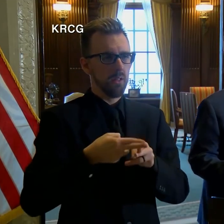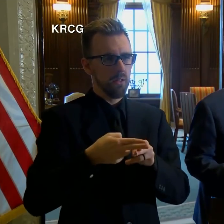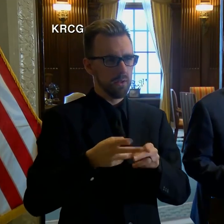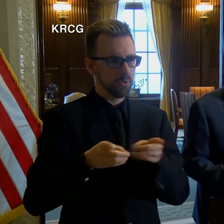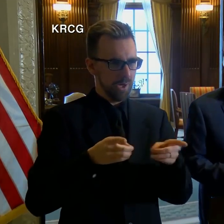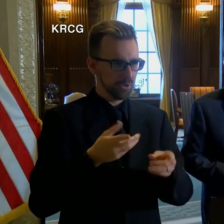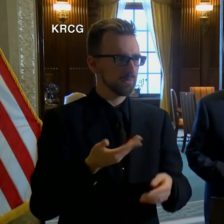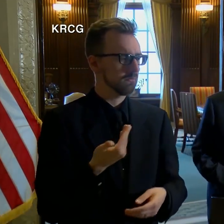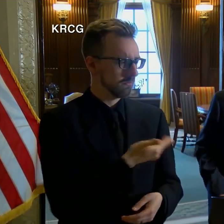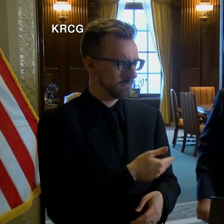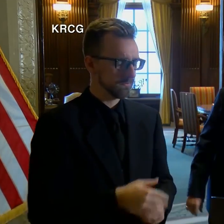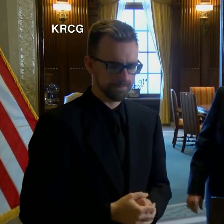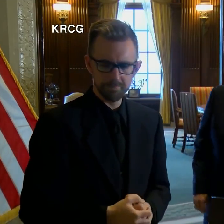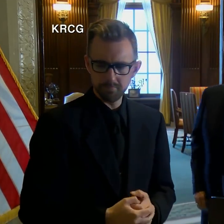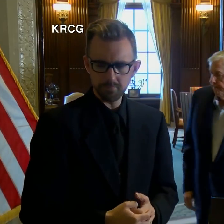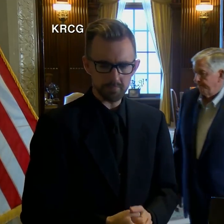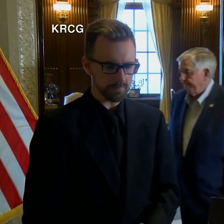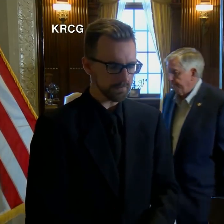update.